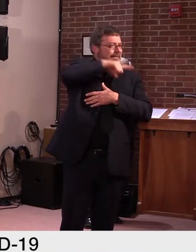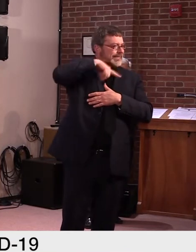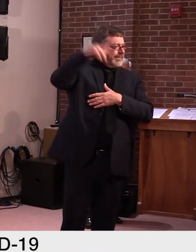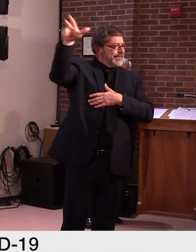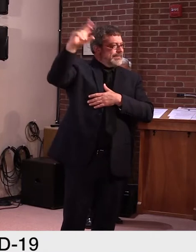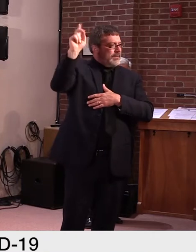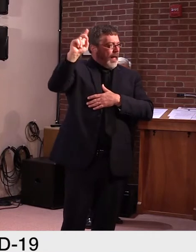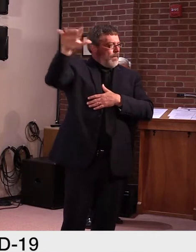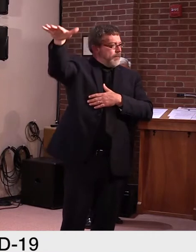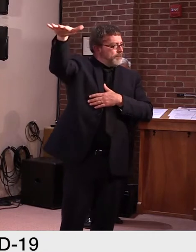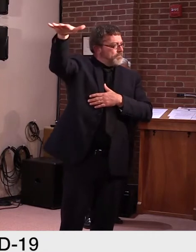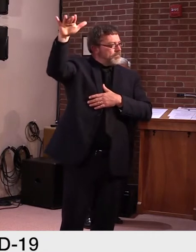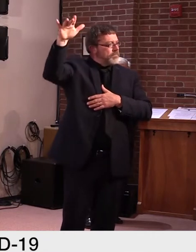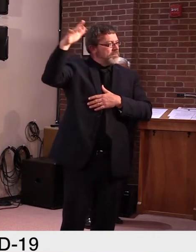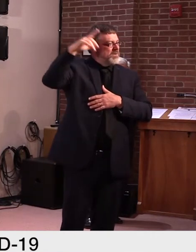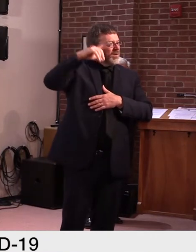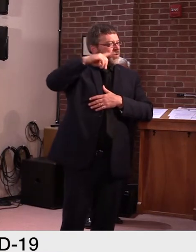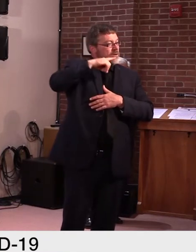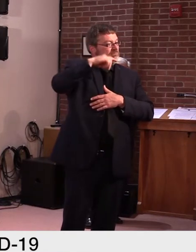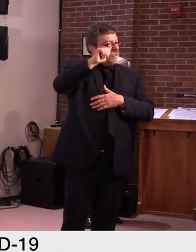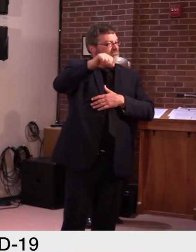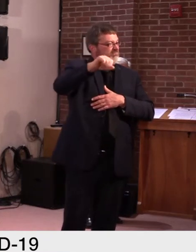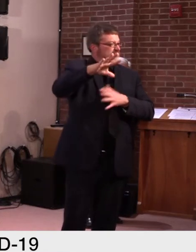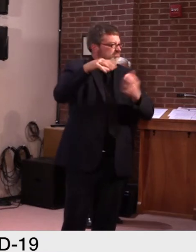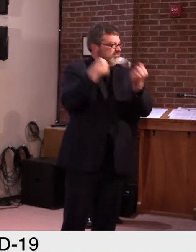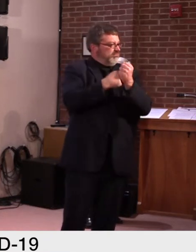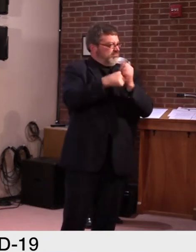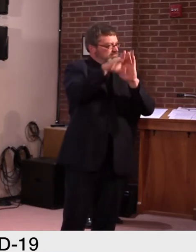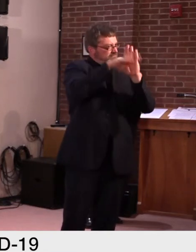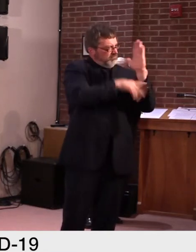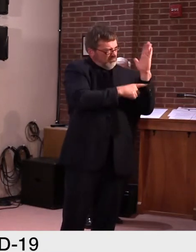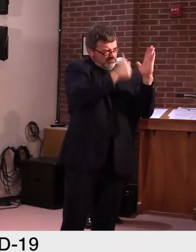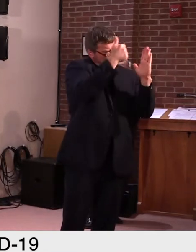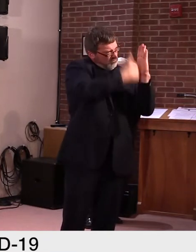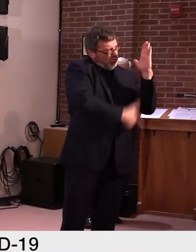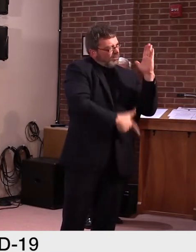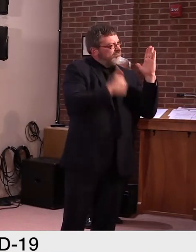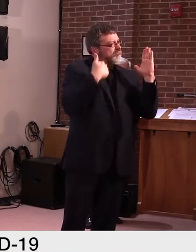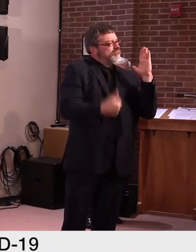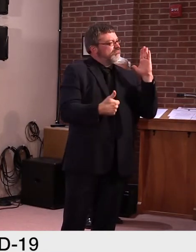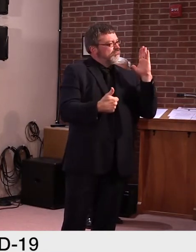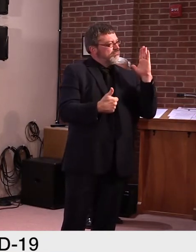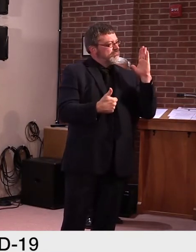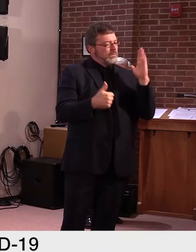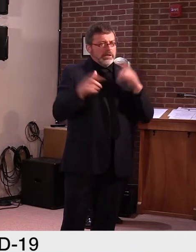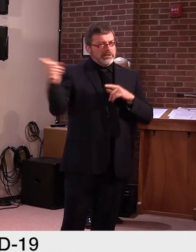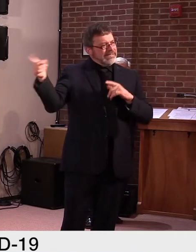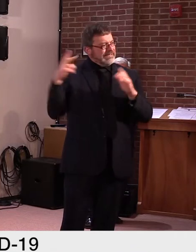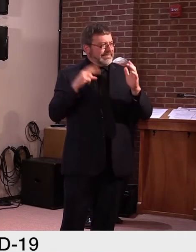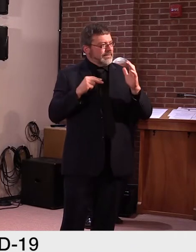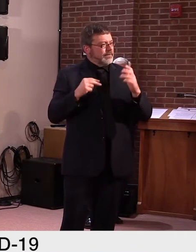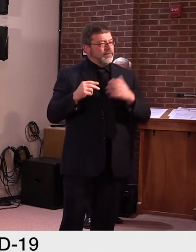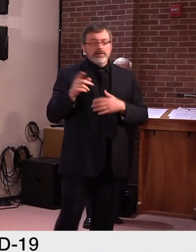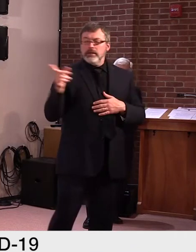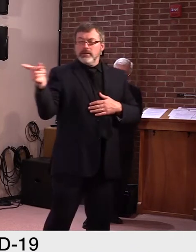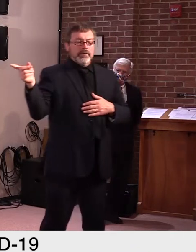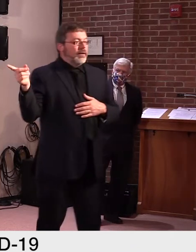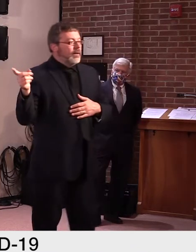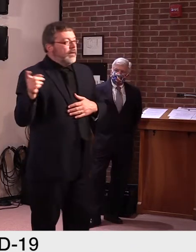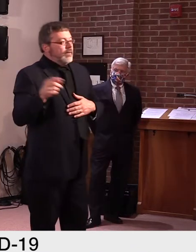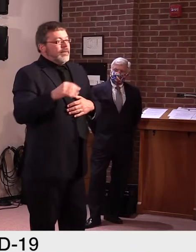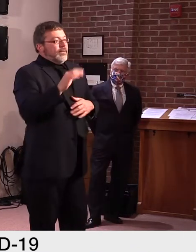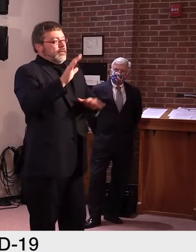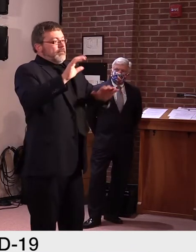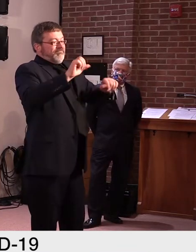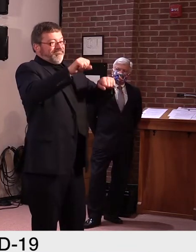for the good of me? Well, I want to defend the, uh, General in some respects. I know he came out and said that it, from his